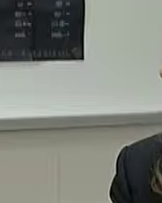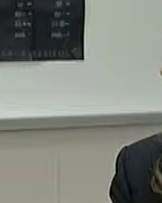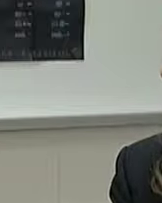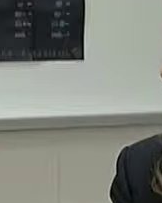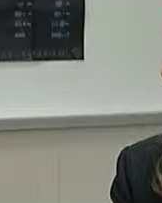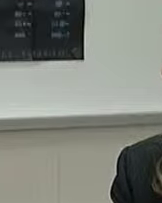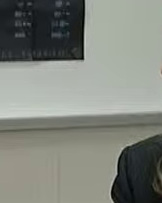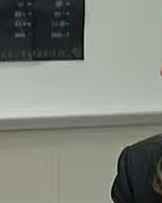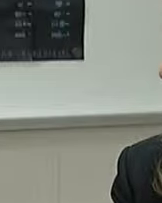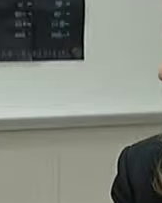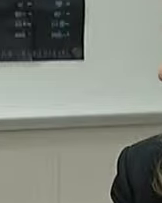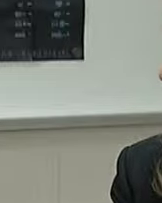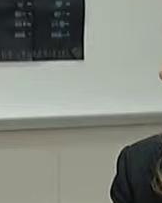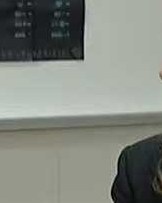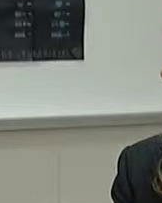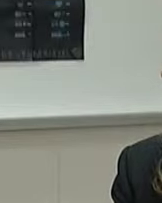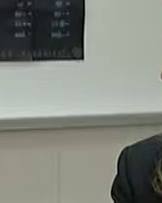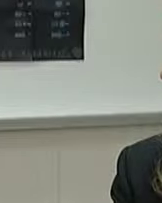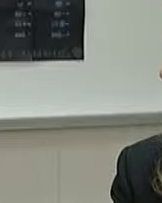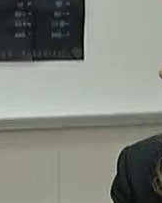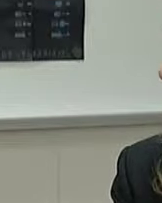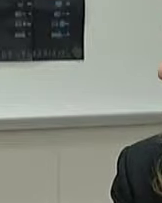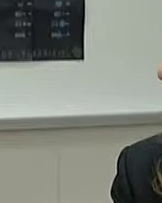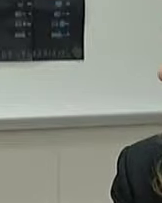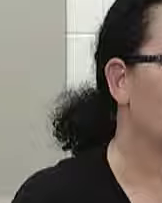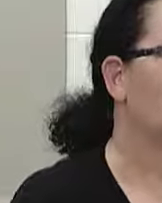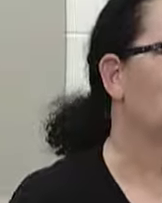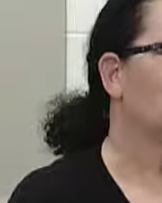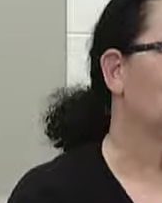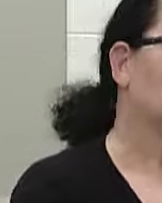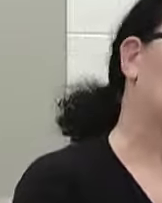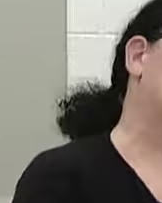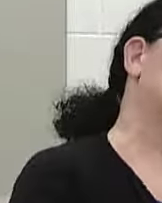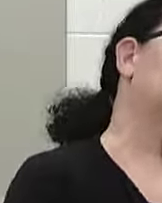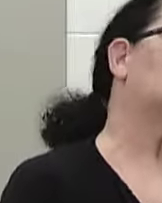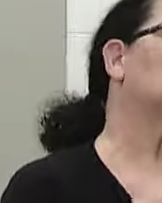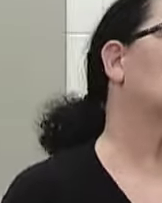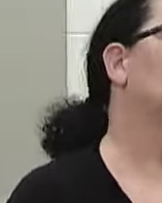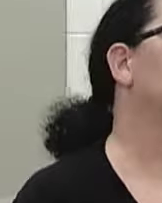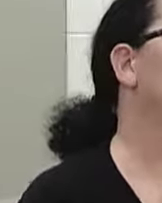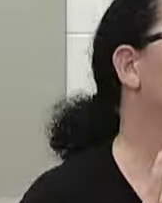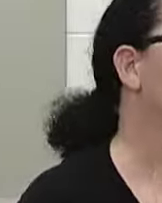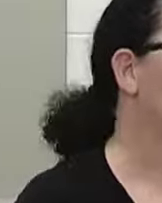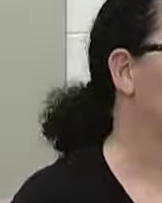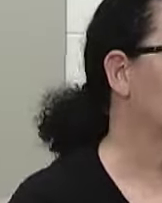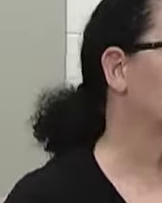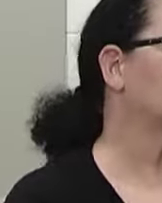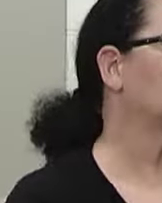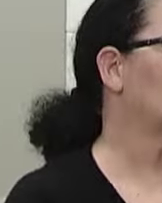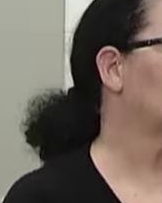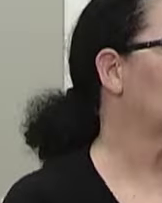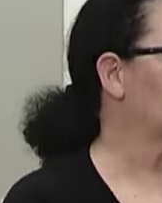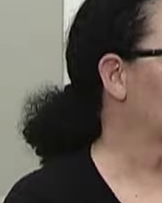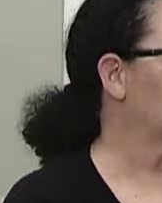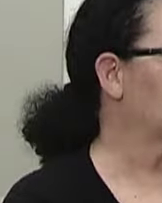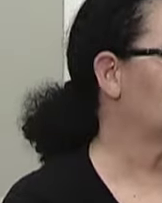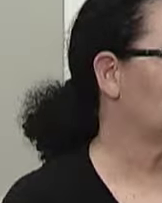us about the foreign language discipline here at Delta College? Yes. Delta College is a great place to start your foreign language studies.